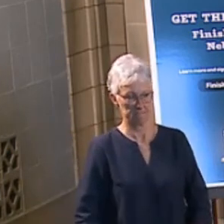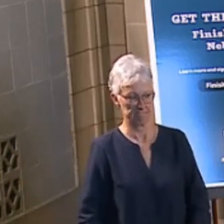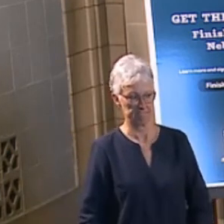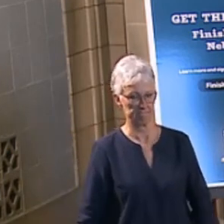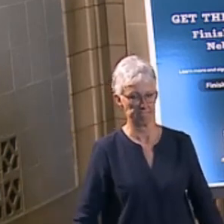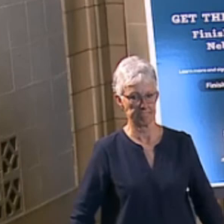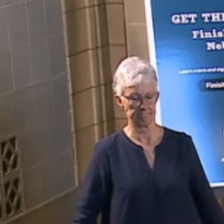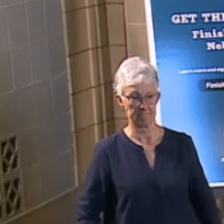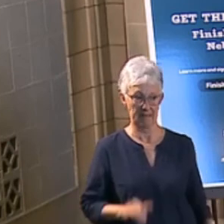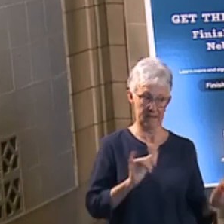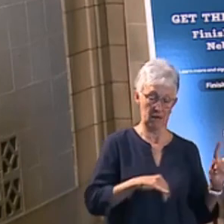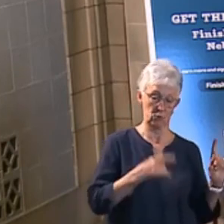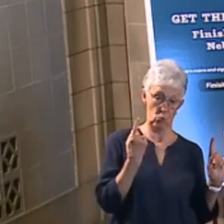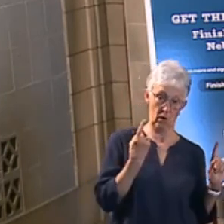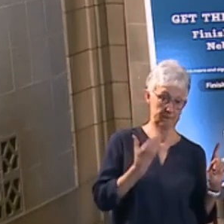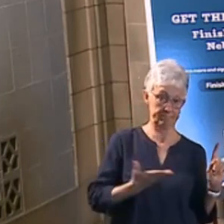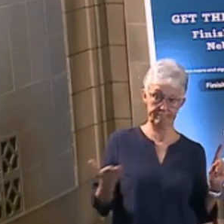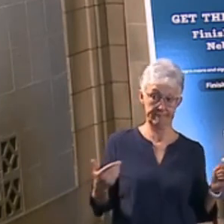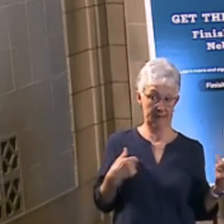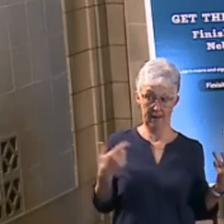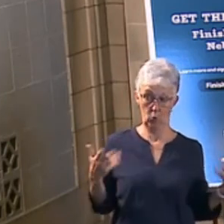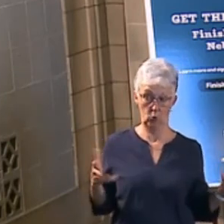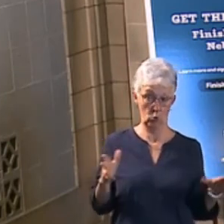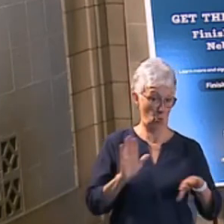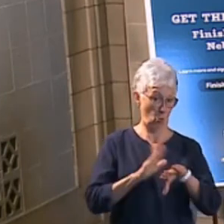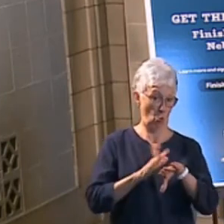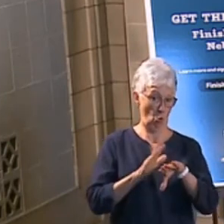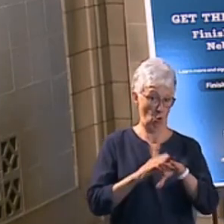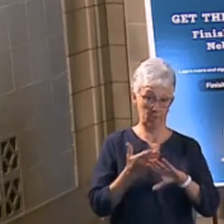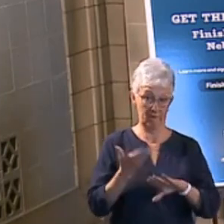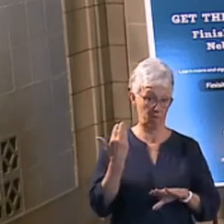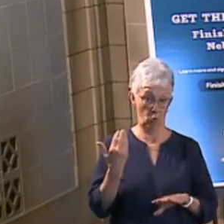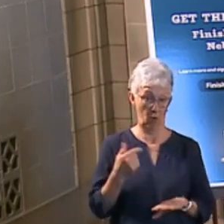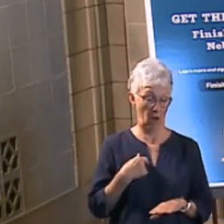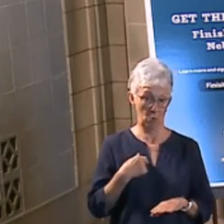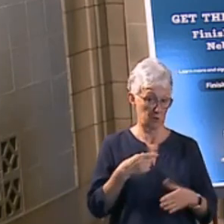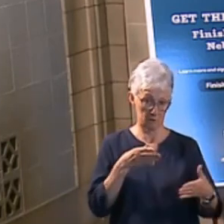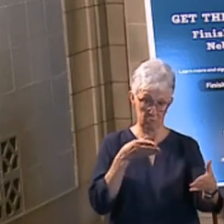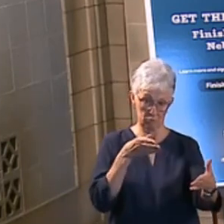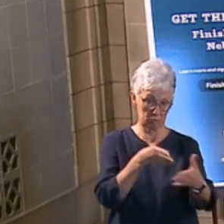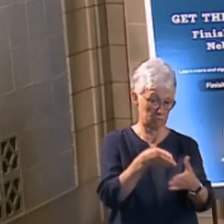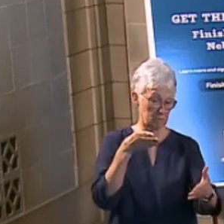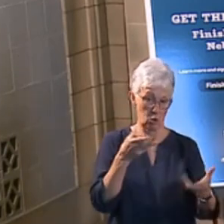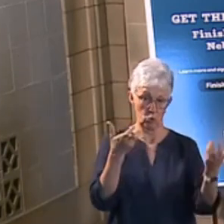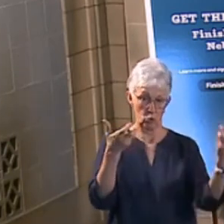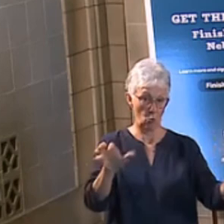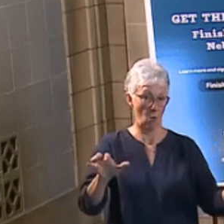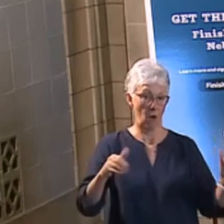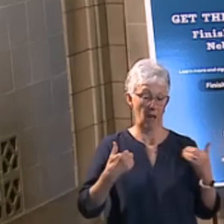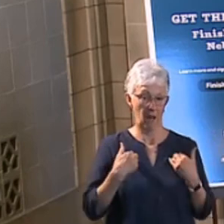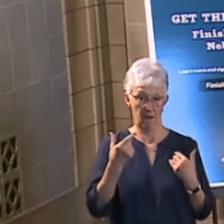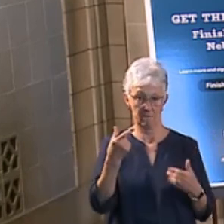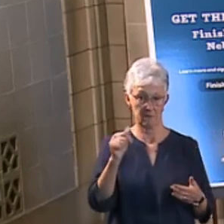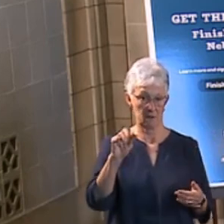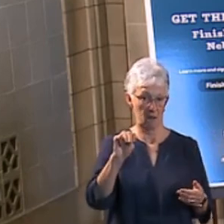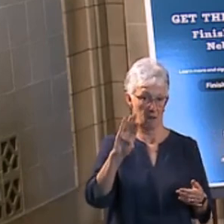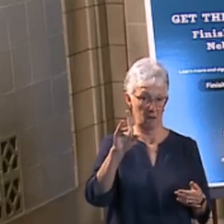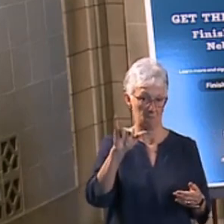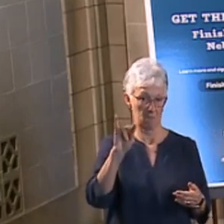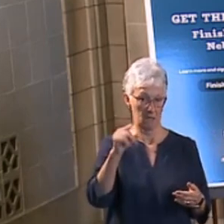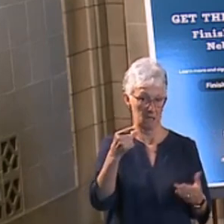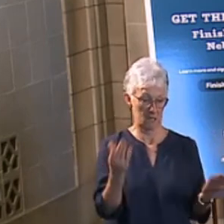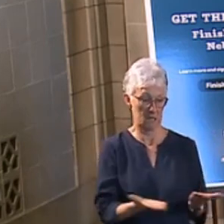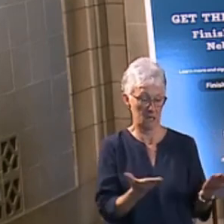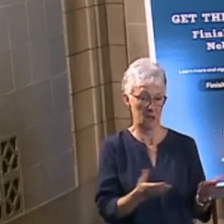actually one of the things I warned about when I was talking about my opposition to expanding gambling here in the state, that if you